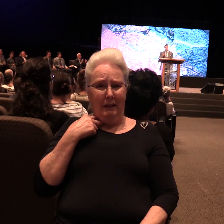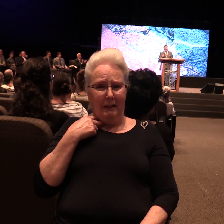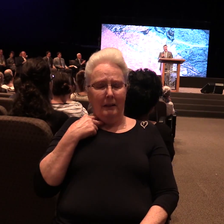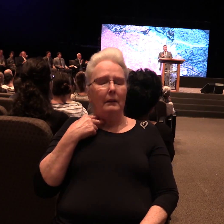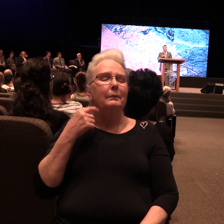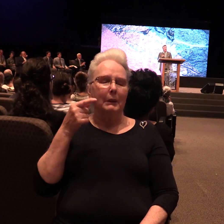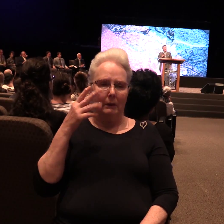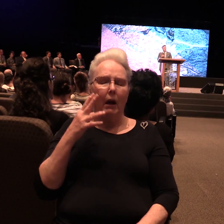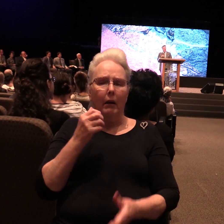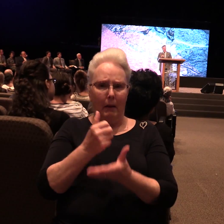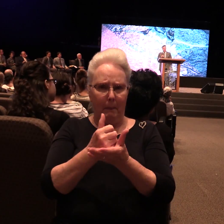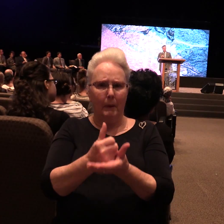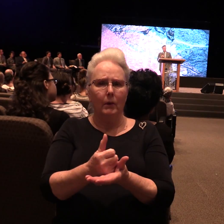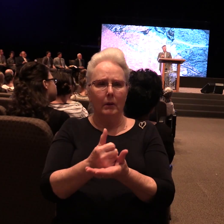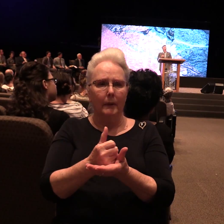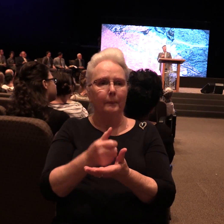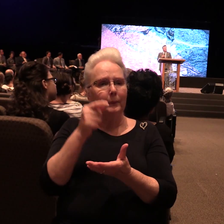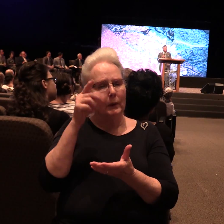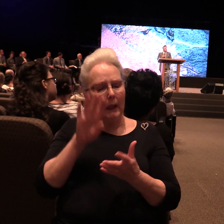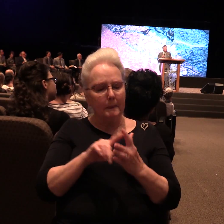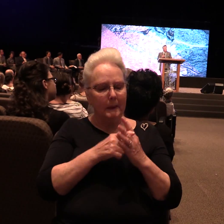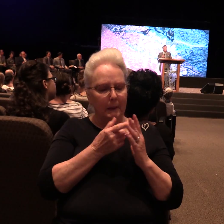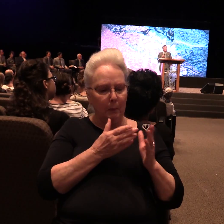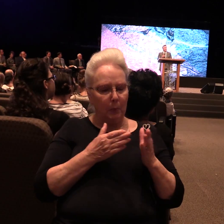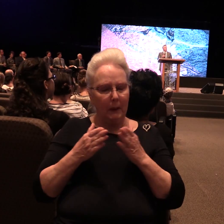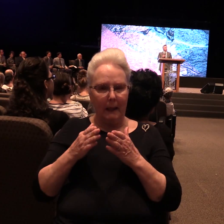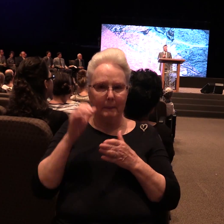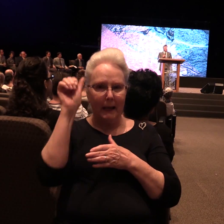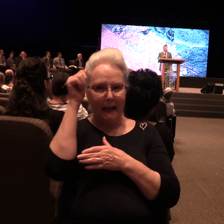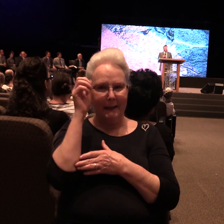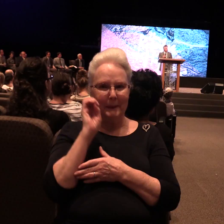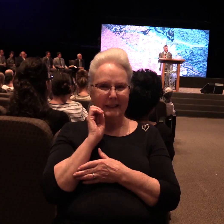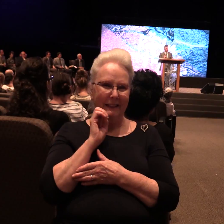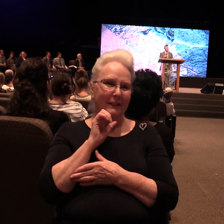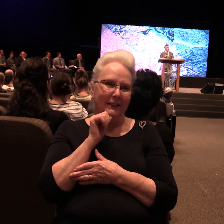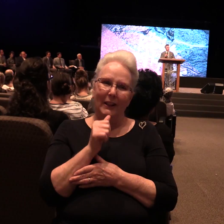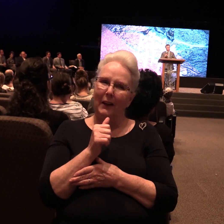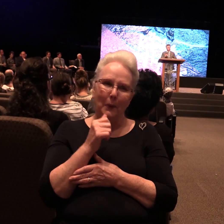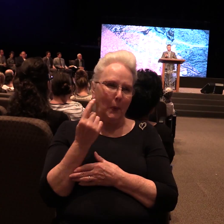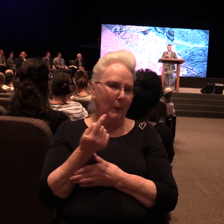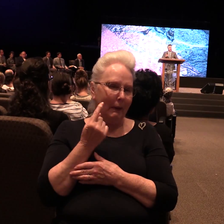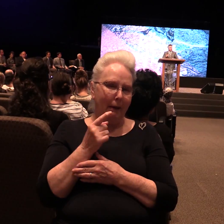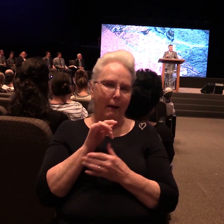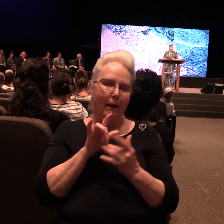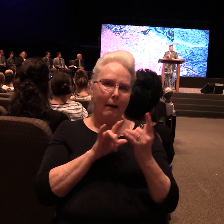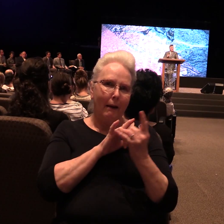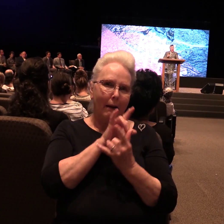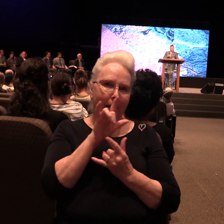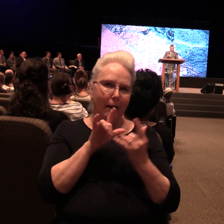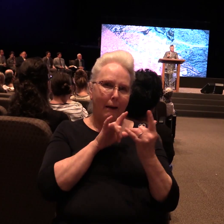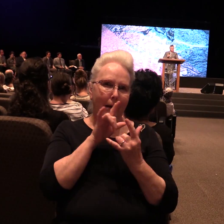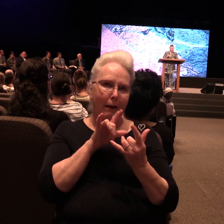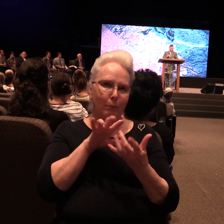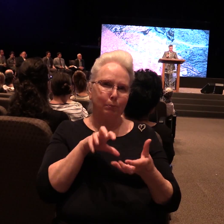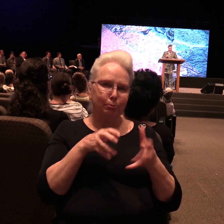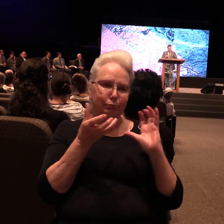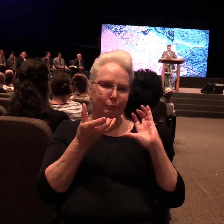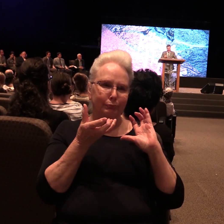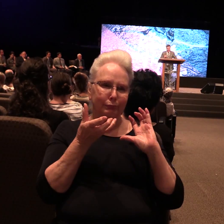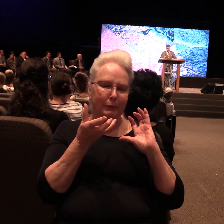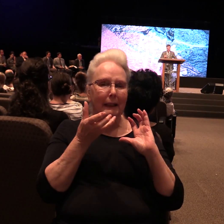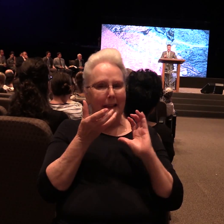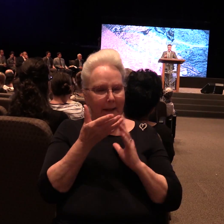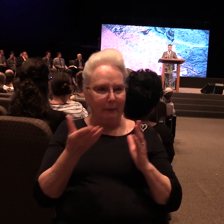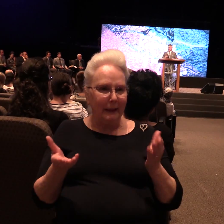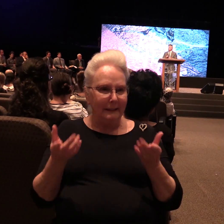The beginning of God's plan. Adam and Eve, they're more than a love story gone wrong. A saga of positive events that